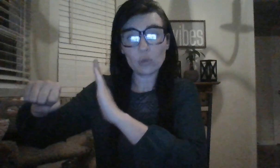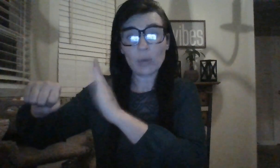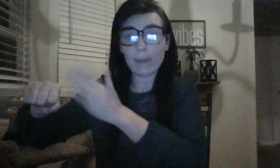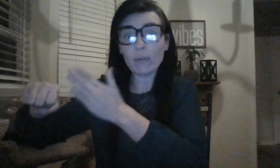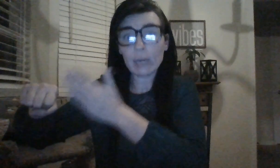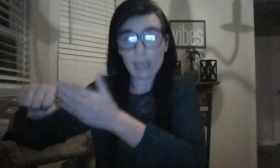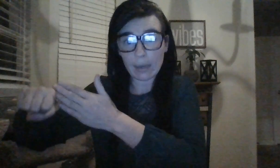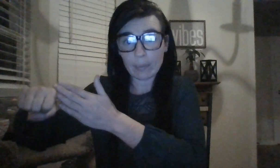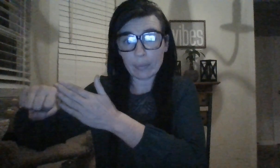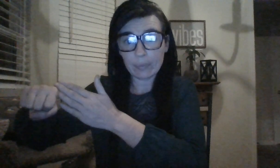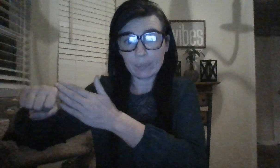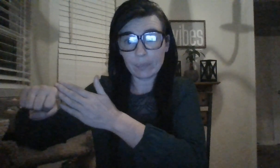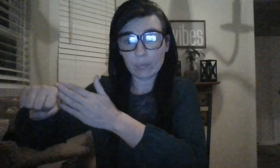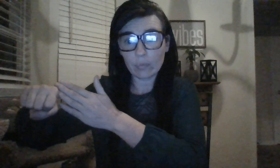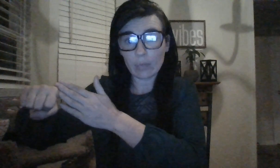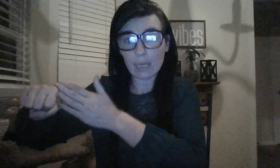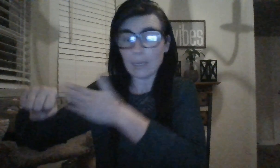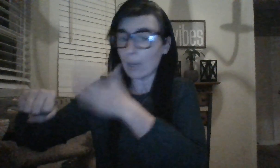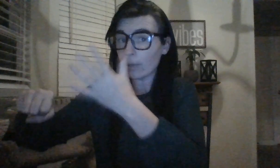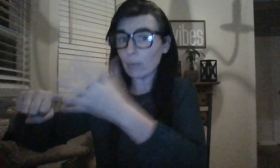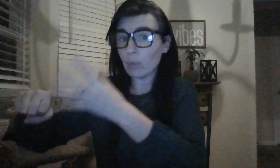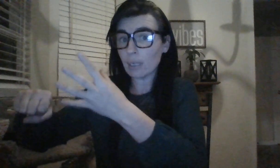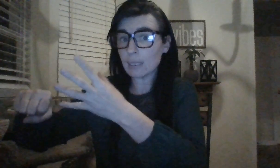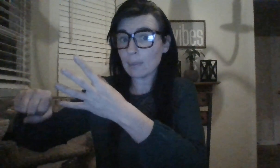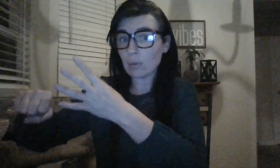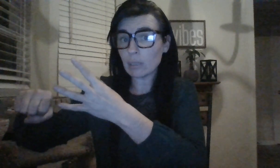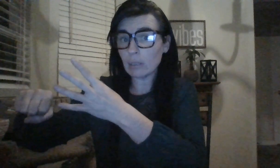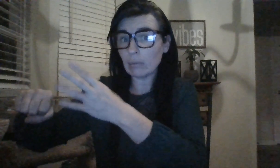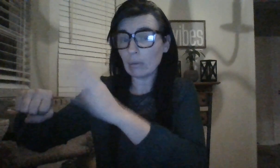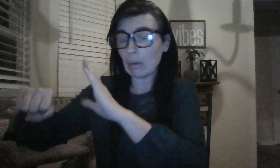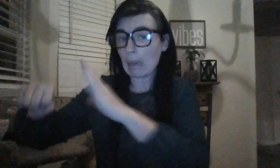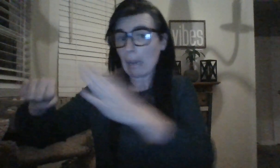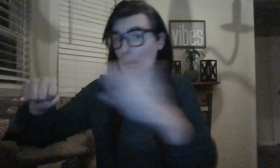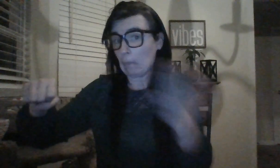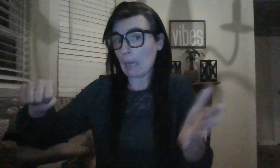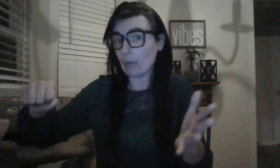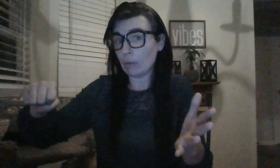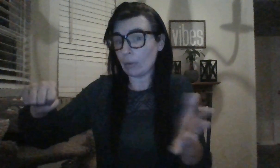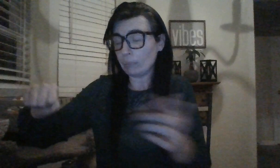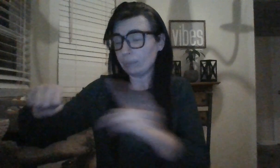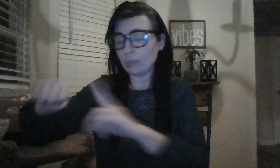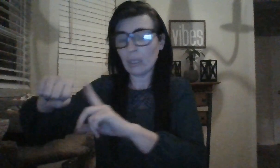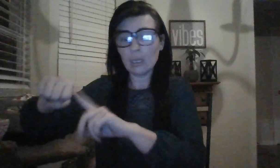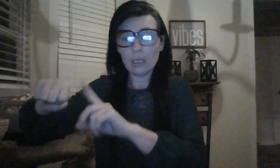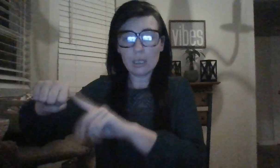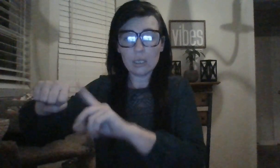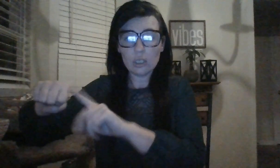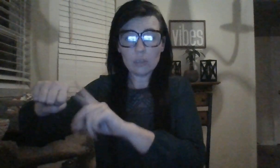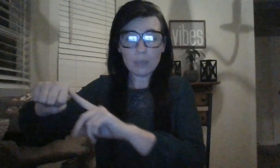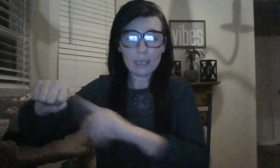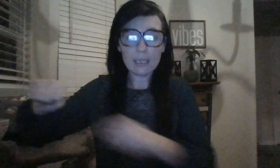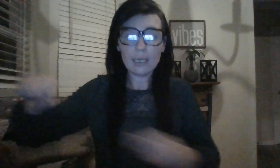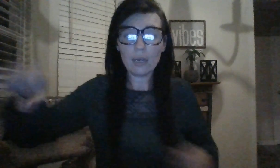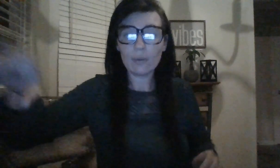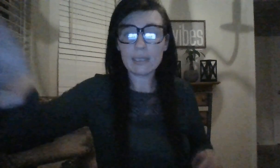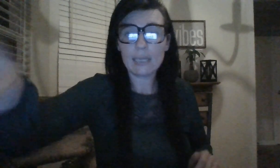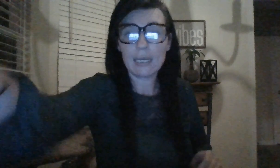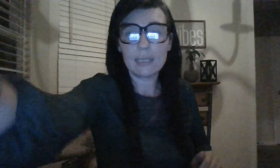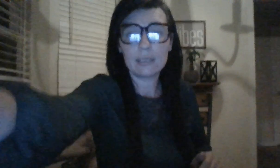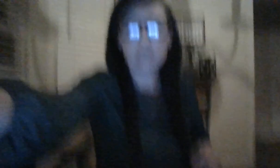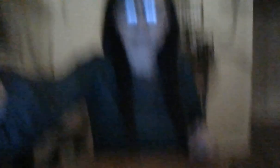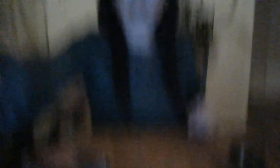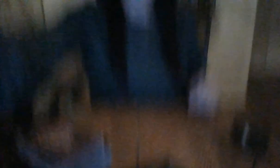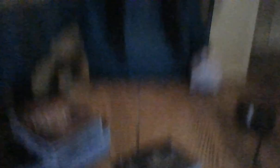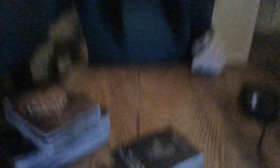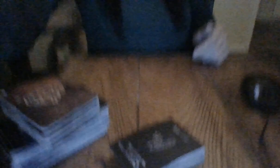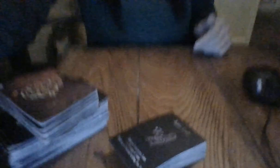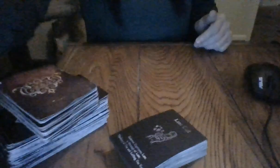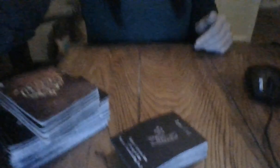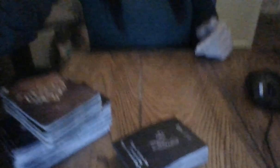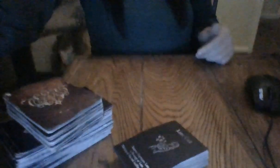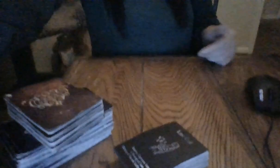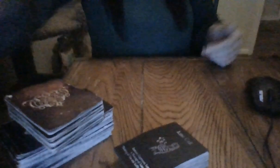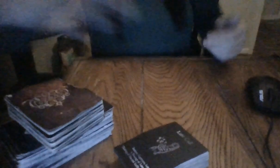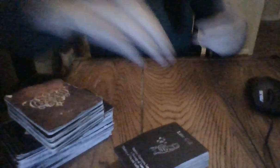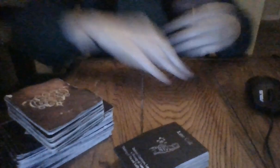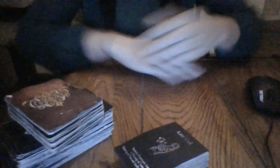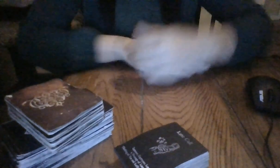to cover it up. And now they want to expose it. I don't know. You plug it in. How it resonates. All right. Let's see if we hear anything else.